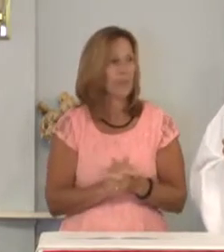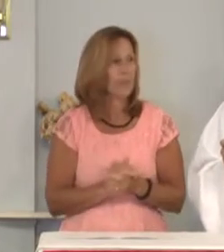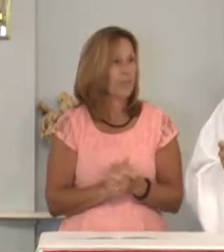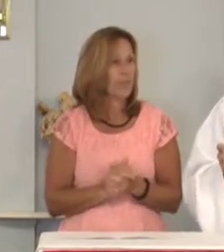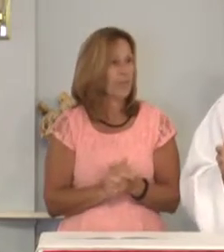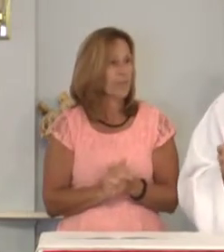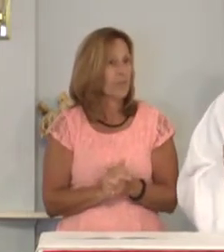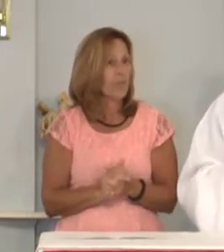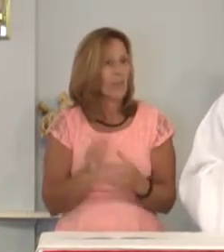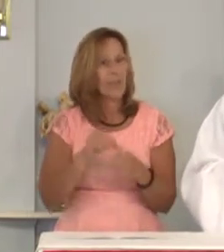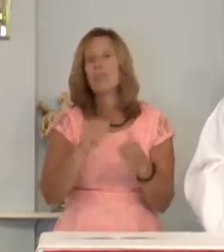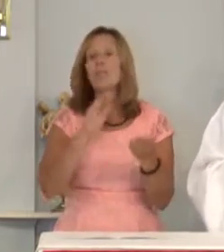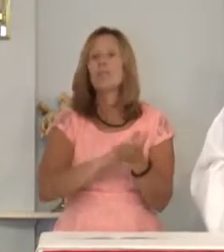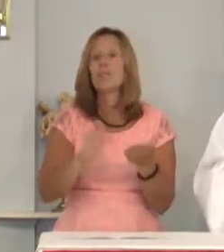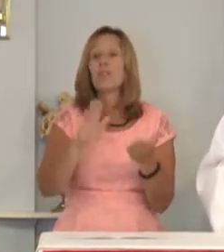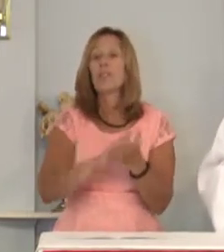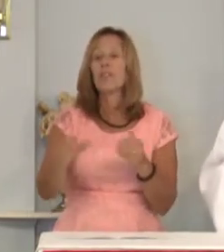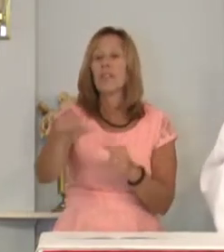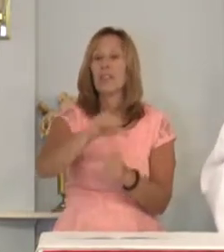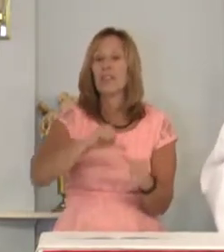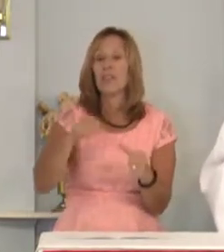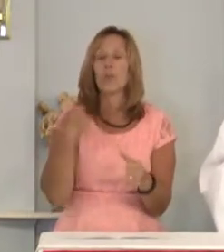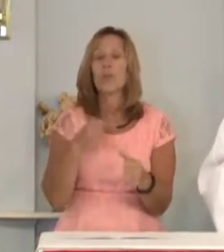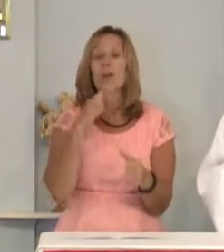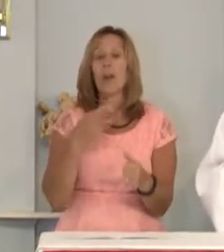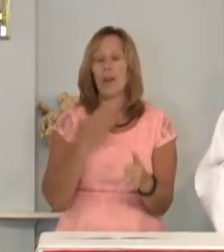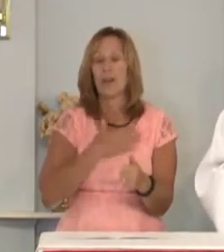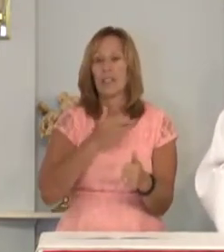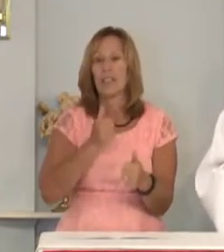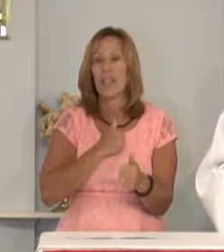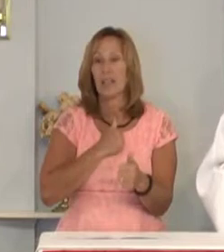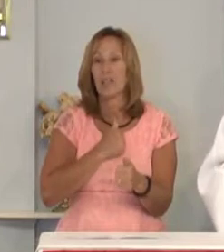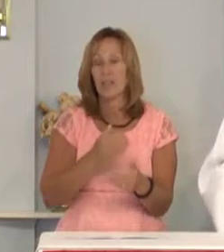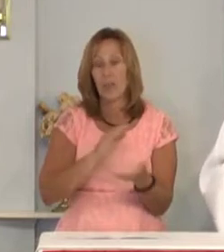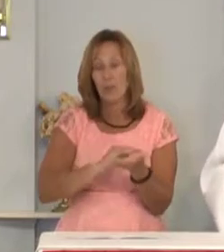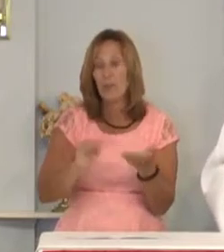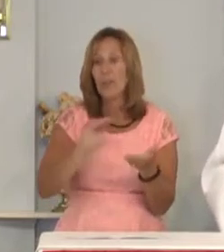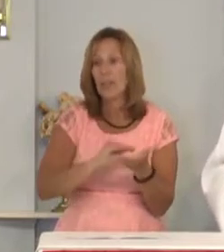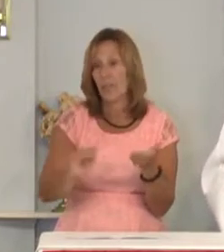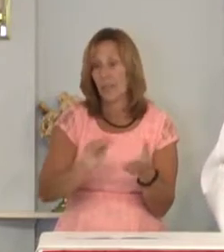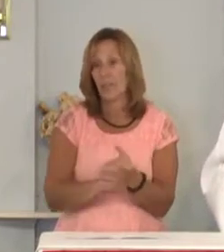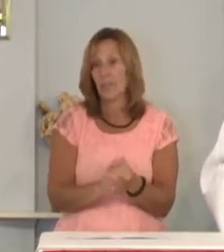In forgiving each other we are ourselves forgiven.